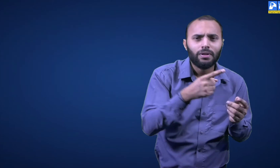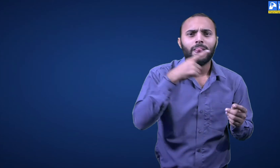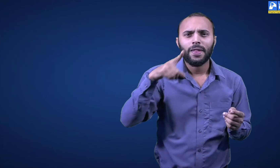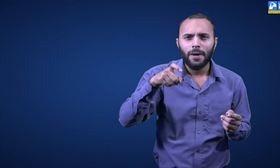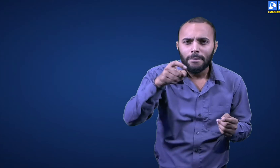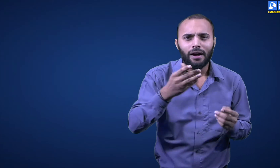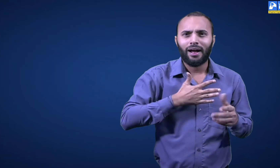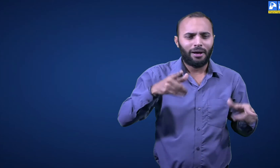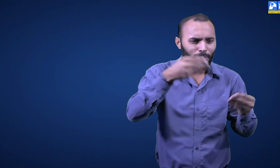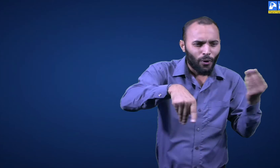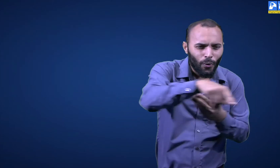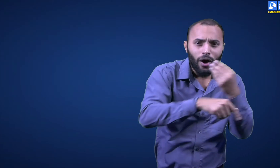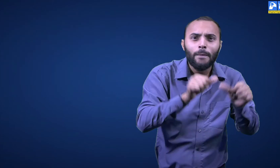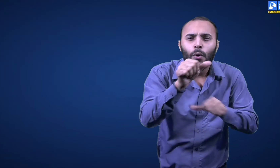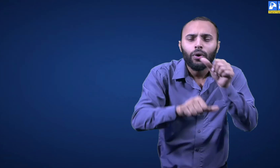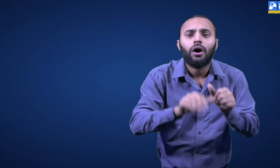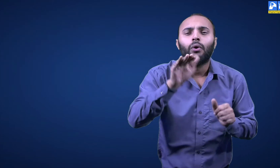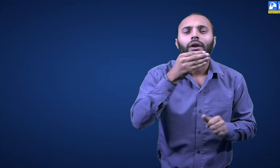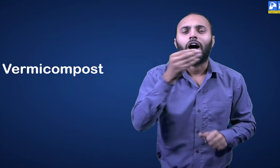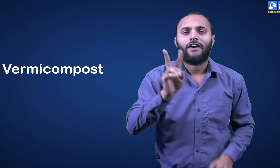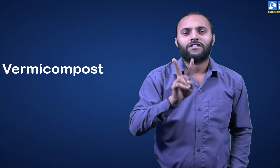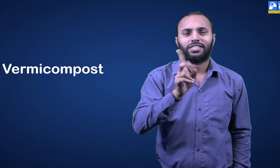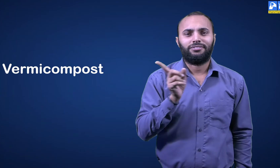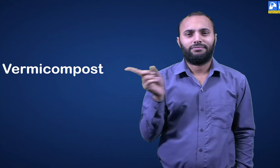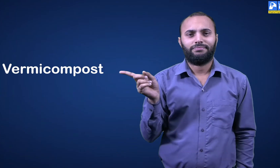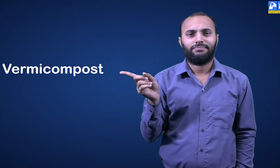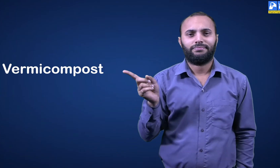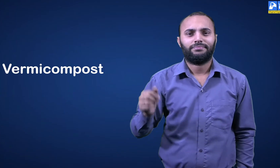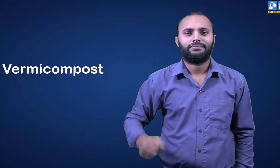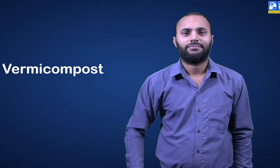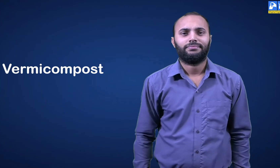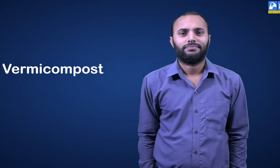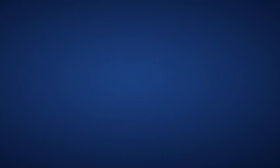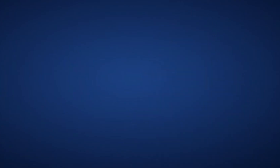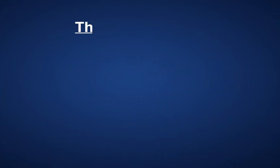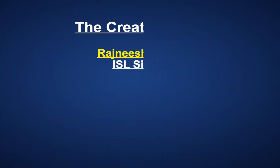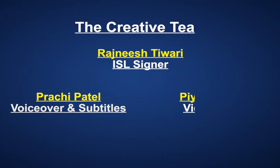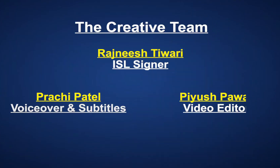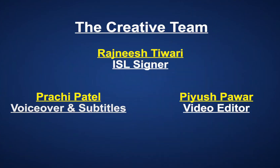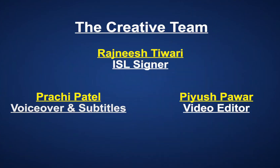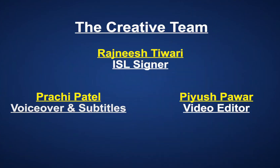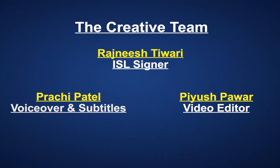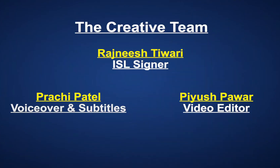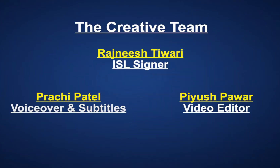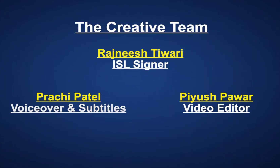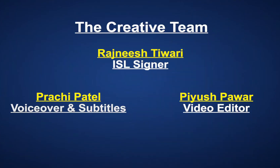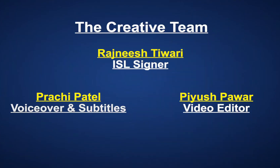compost with the help of red worms is called vermicompost. This is